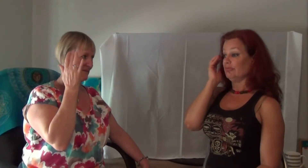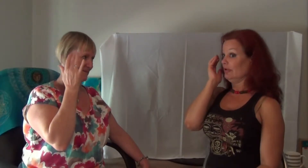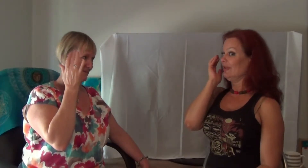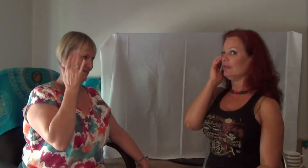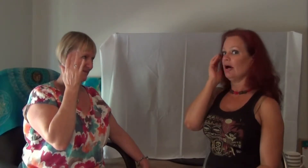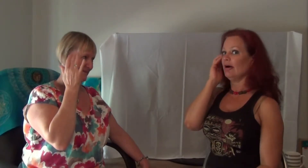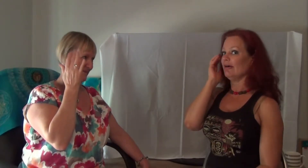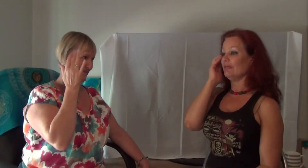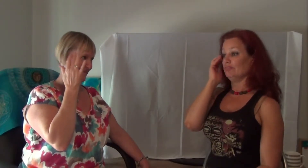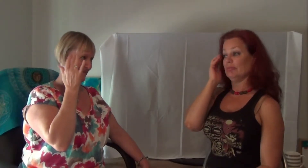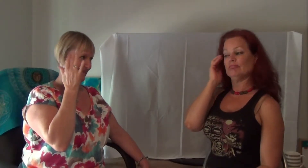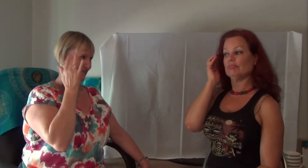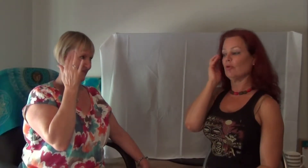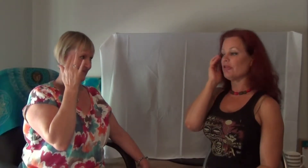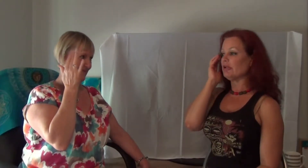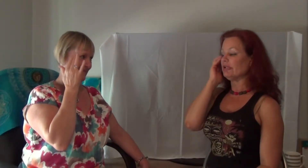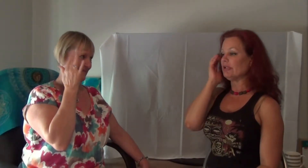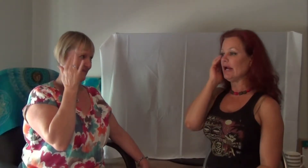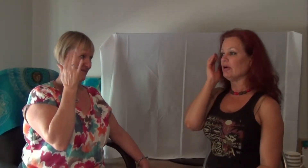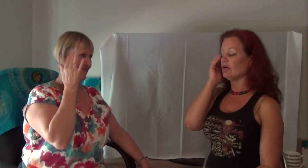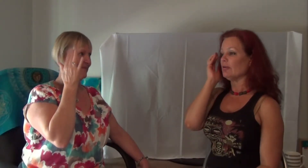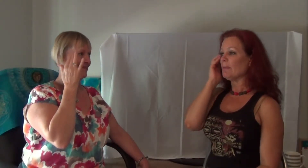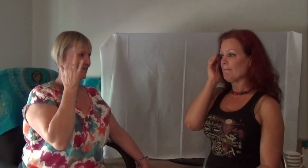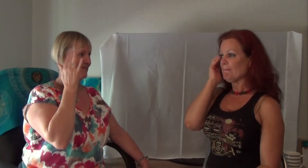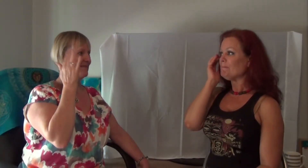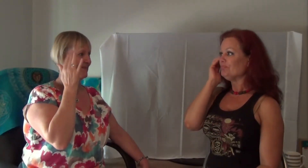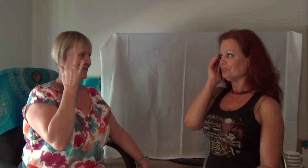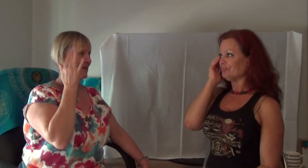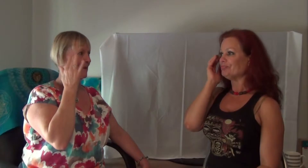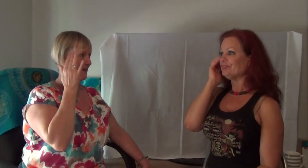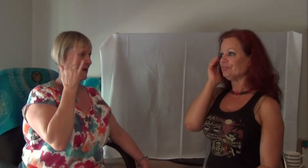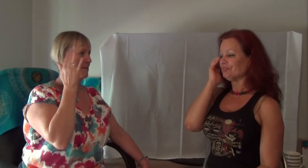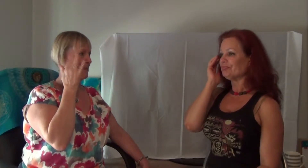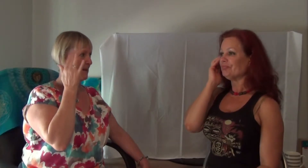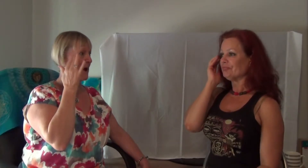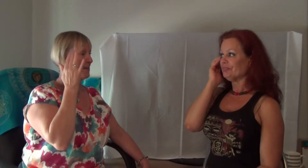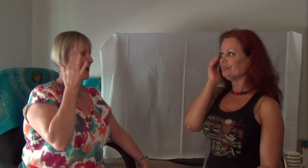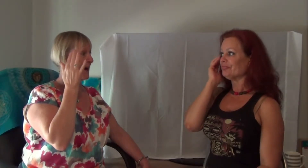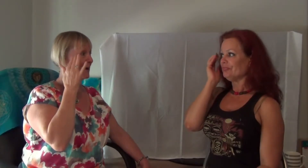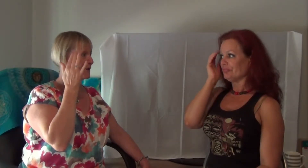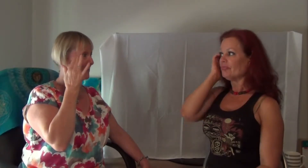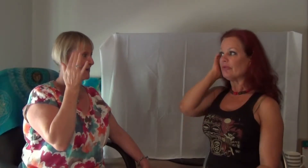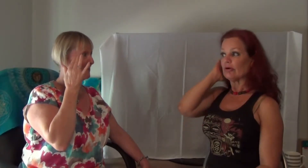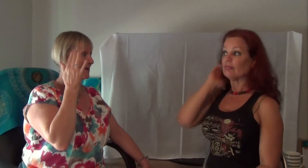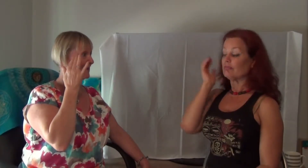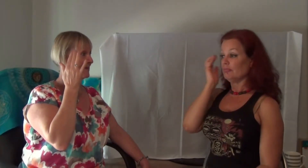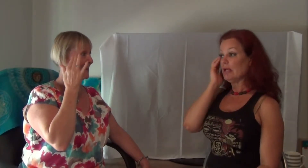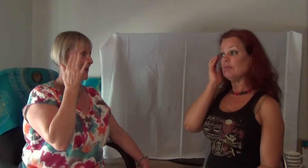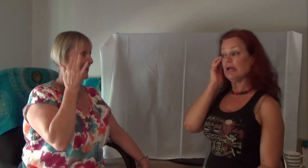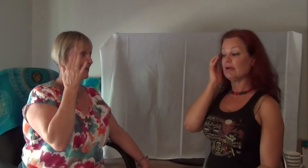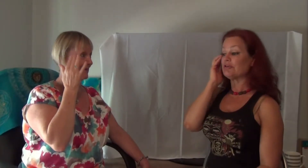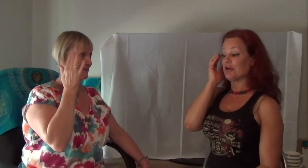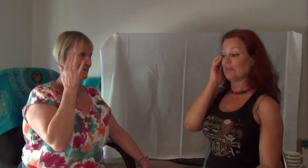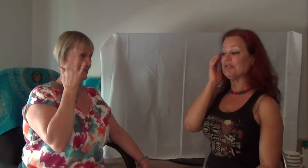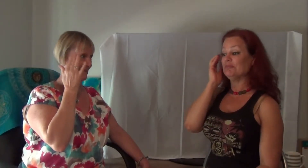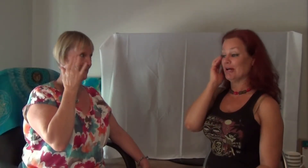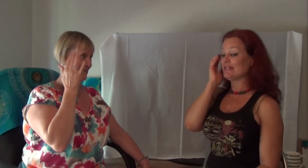more than a little anger. There might be anger trapped in my might be anger trapped in my